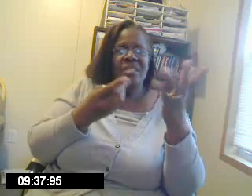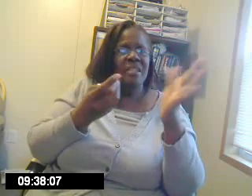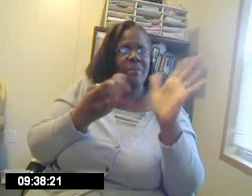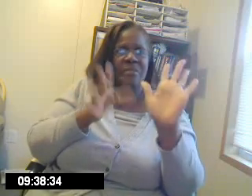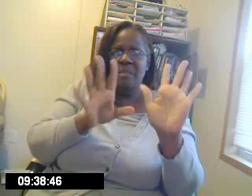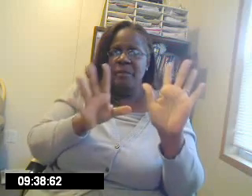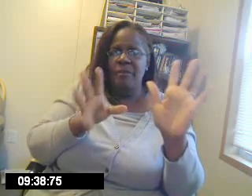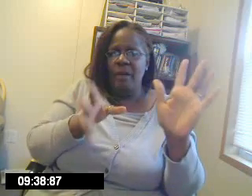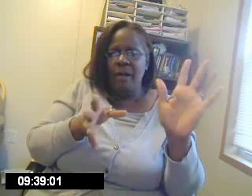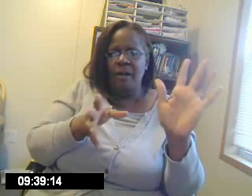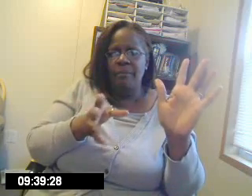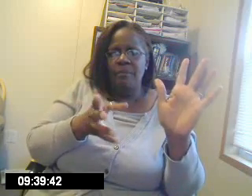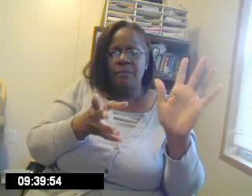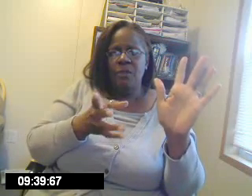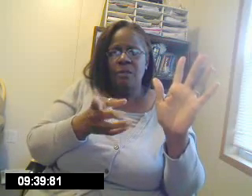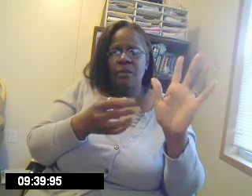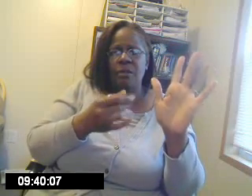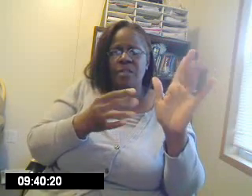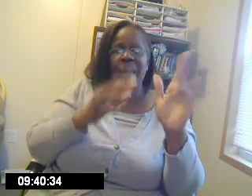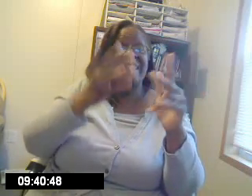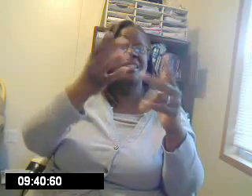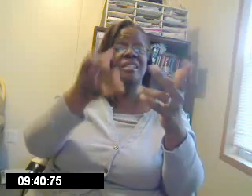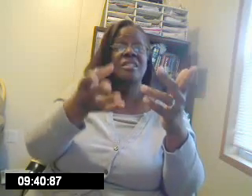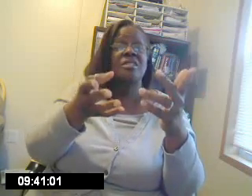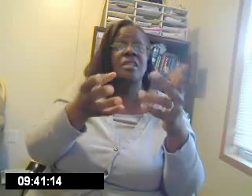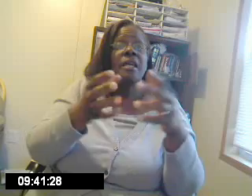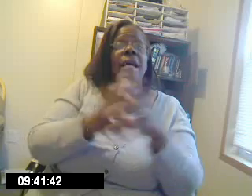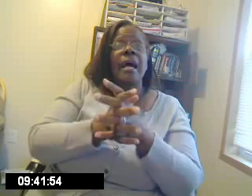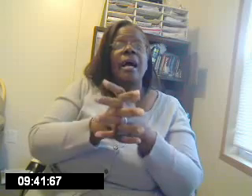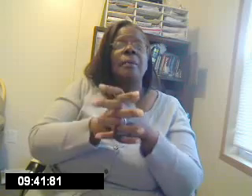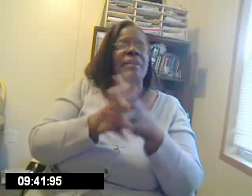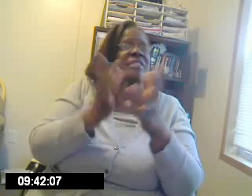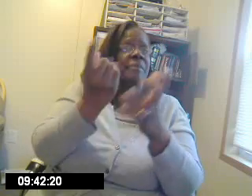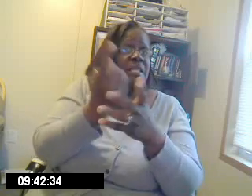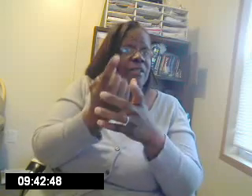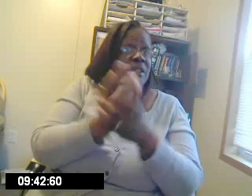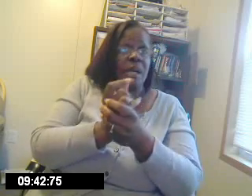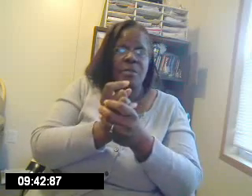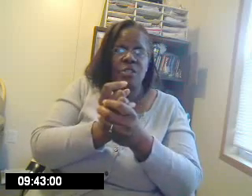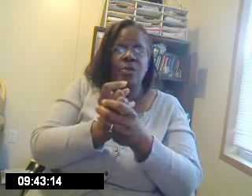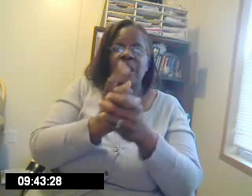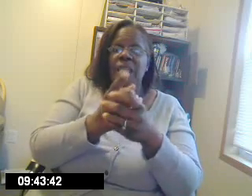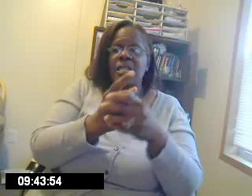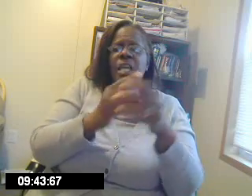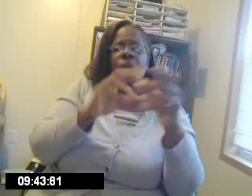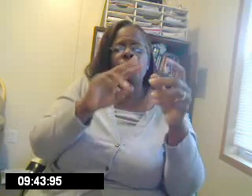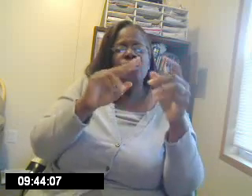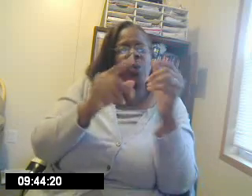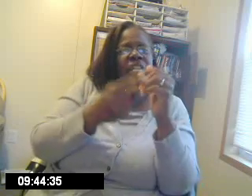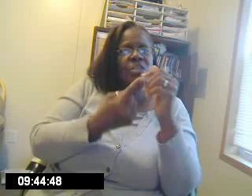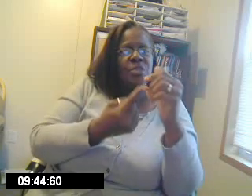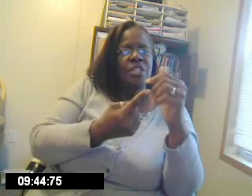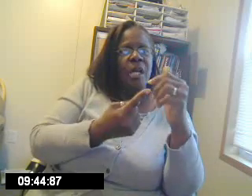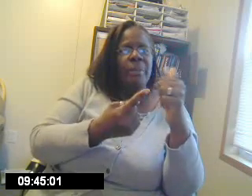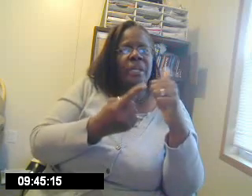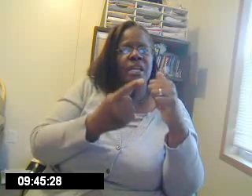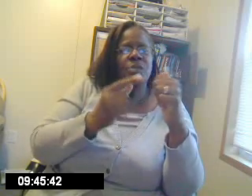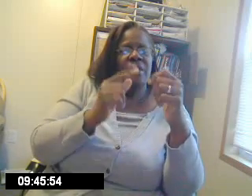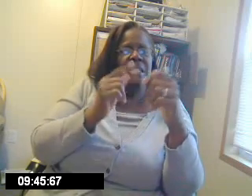Some. Some of. Um. Some ideas. Um. But if something different comes to you again. But you want to switch it up because with the